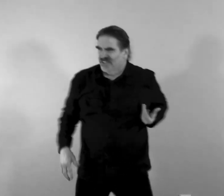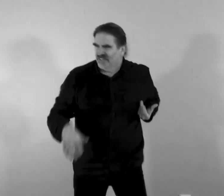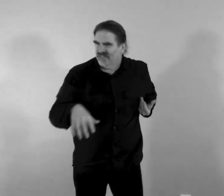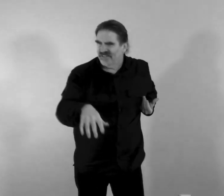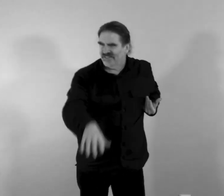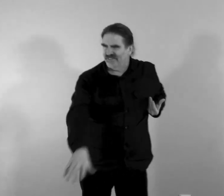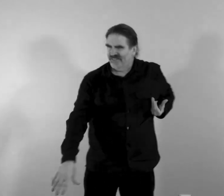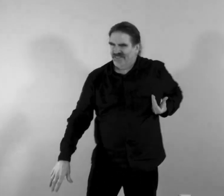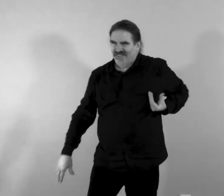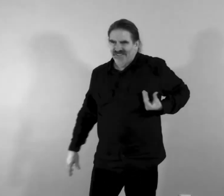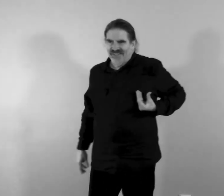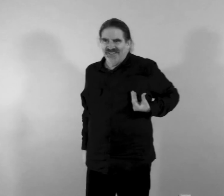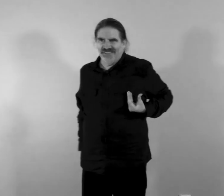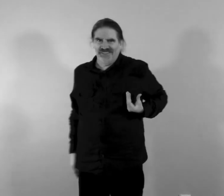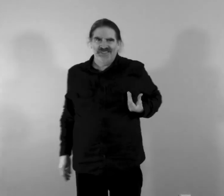to the church